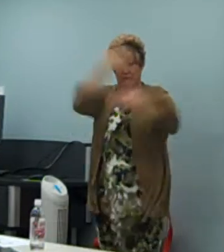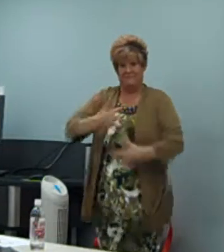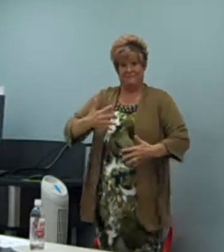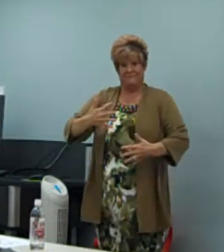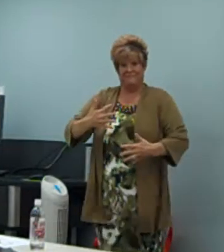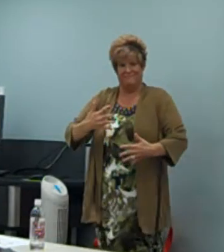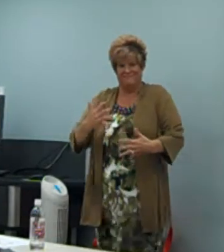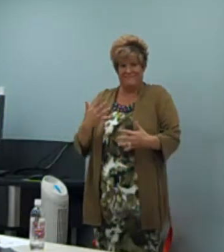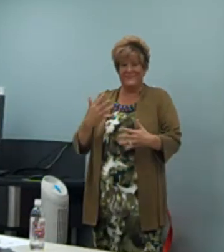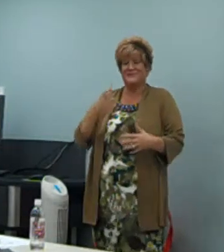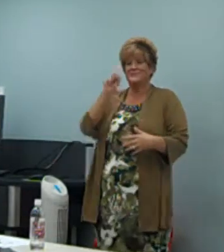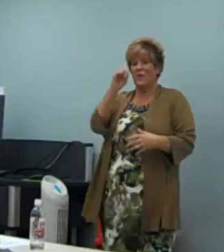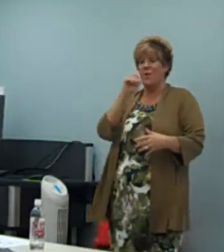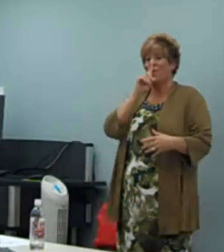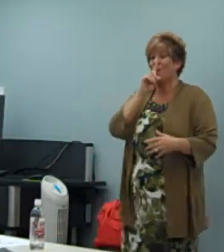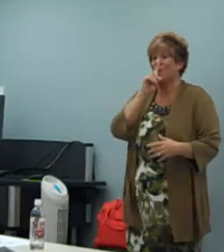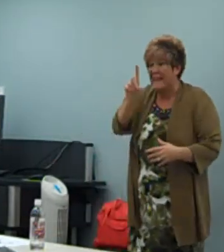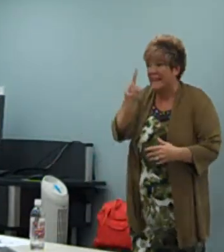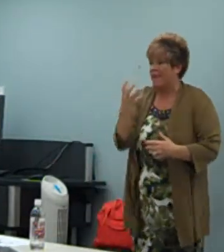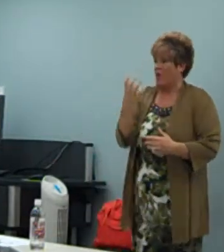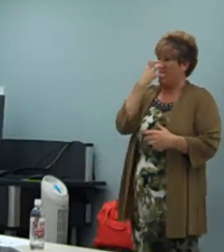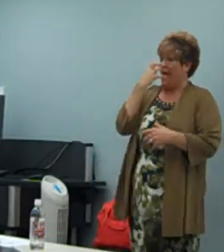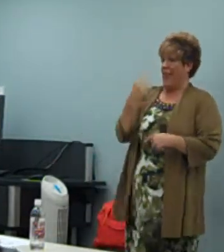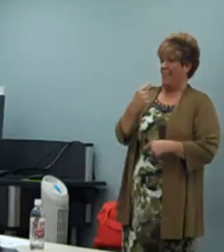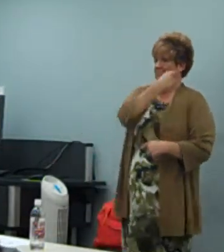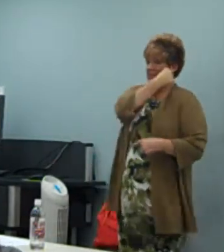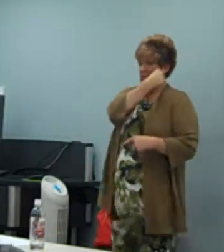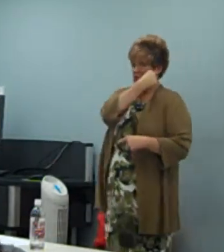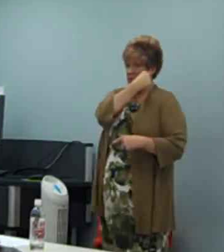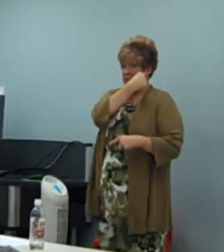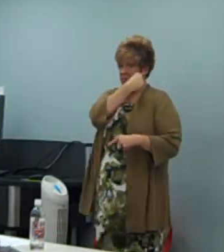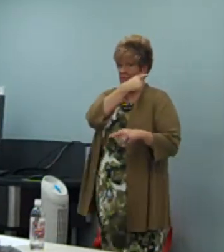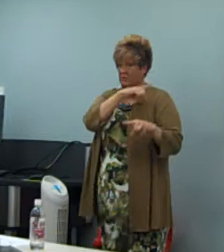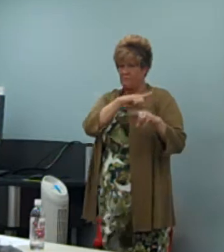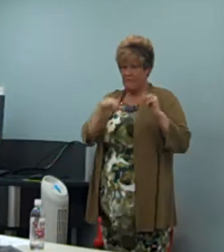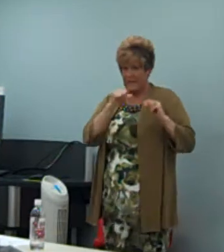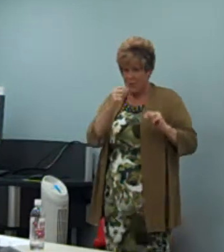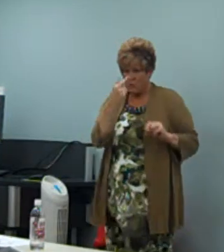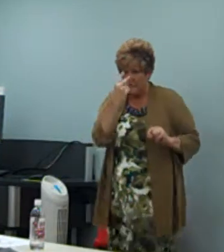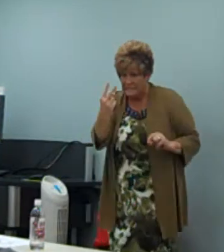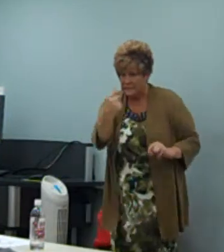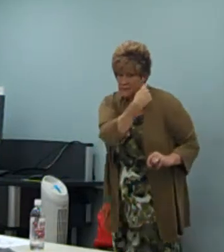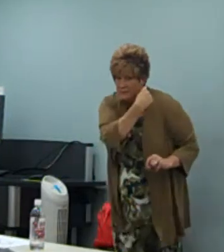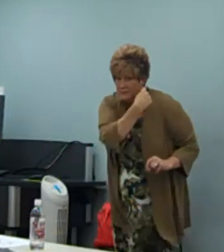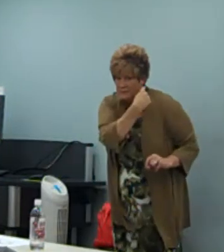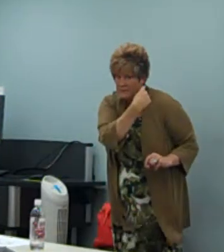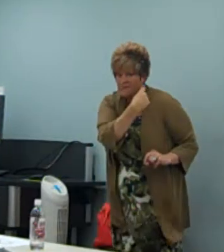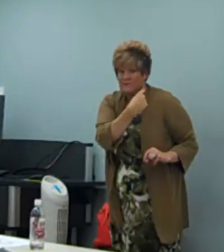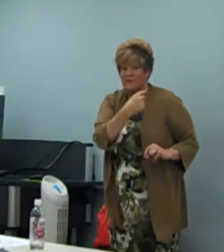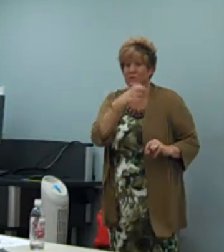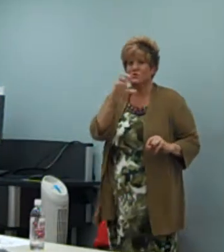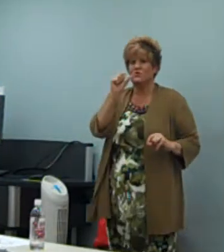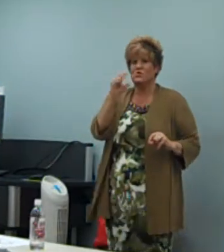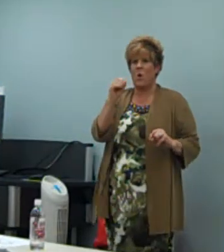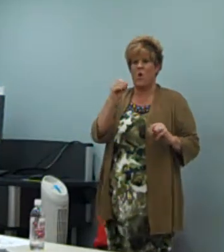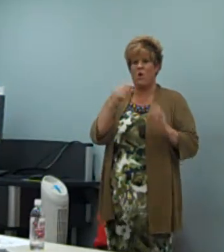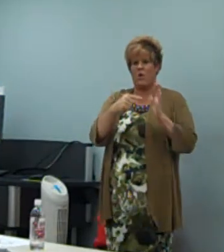see their emotion, and that can pick up on that. So, really, they're not mad at me as the interpreter, I'm just kind of the middle man, they're